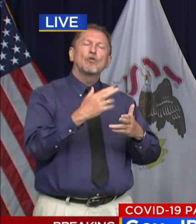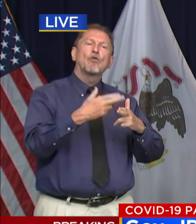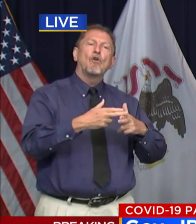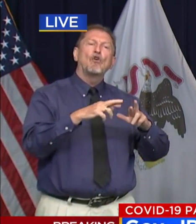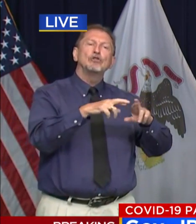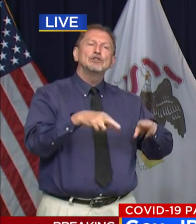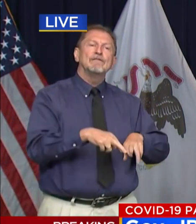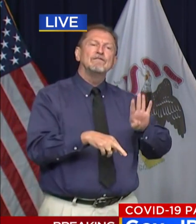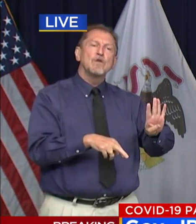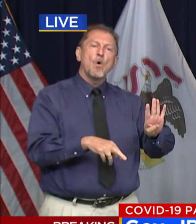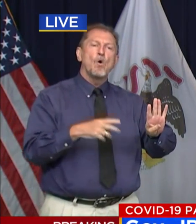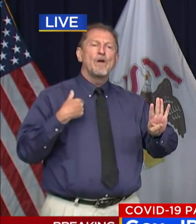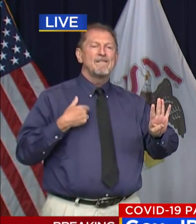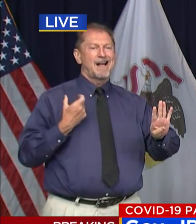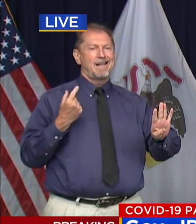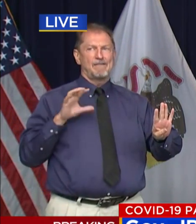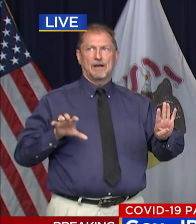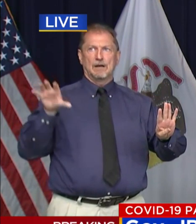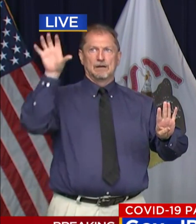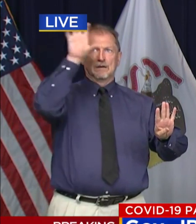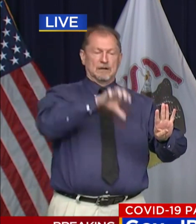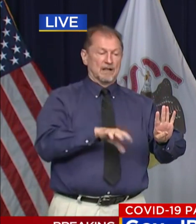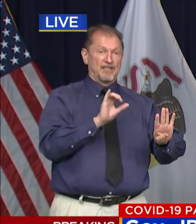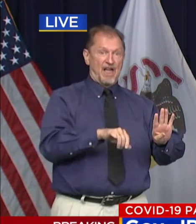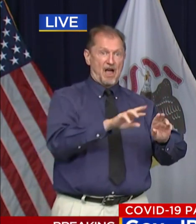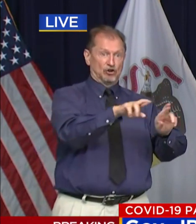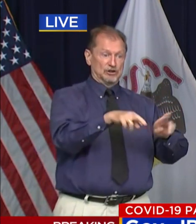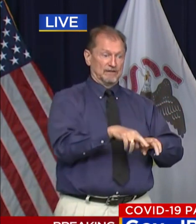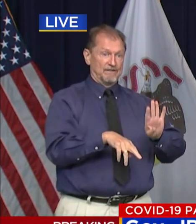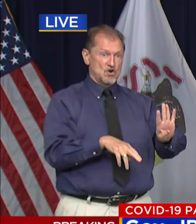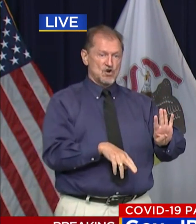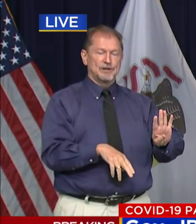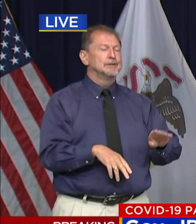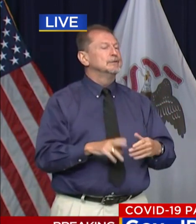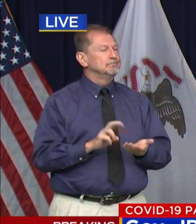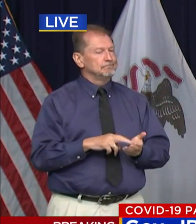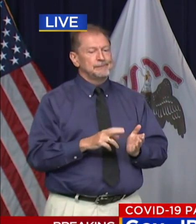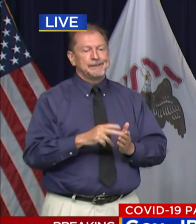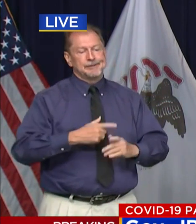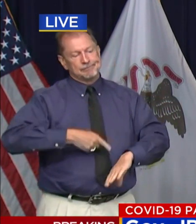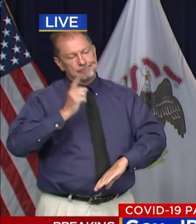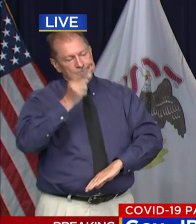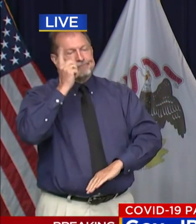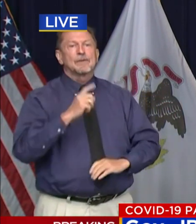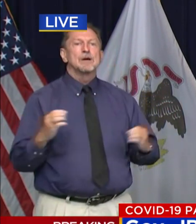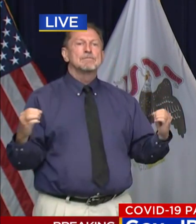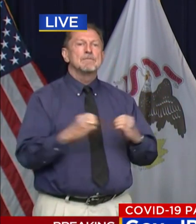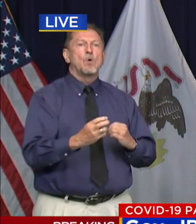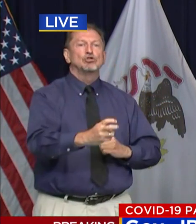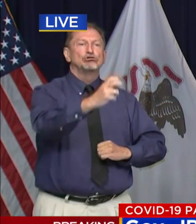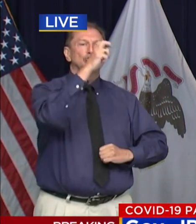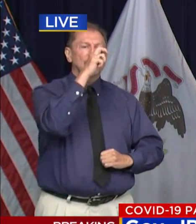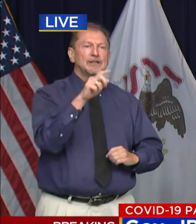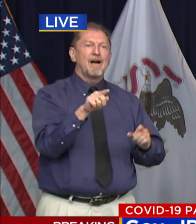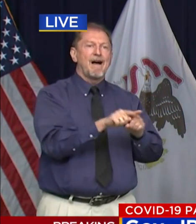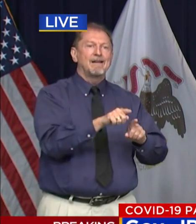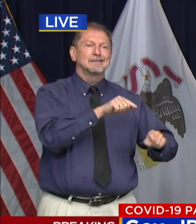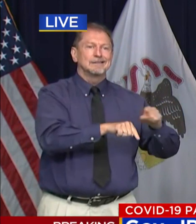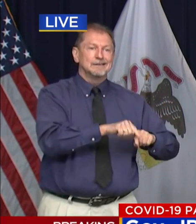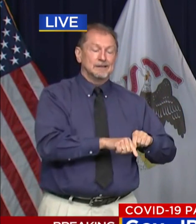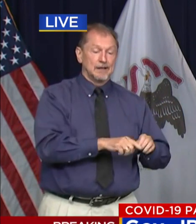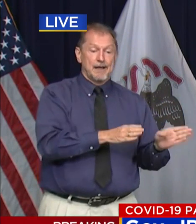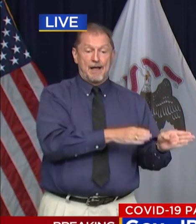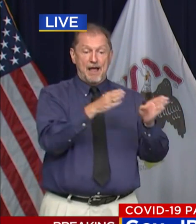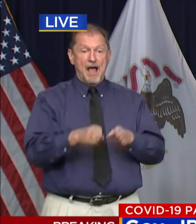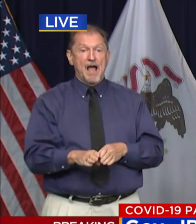Restore Illinois plan will operate under stricter mitigations, the same restrictions that Region 7,